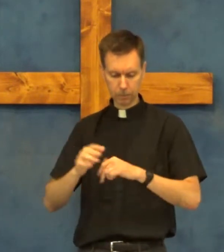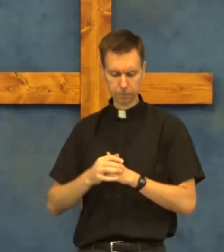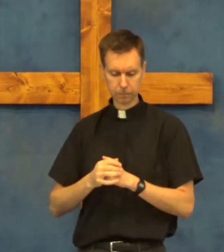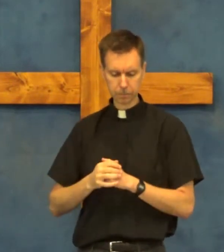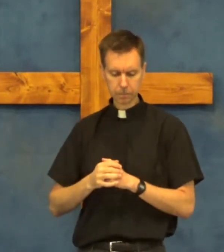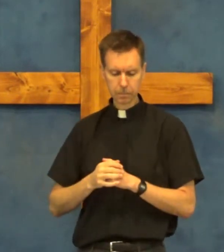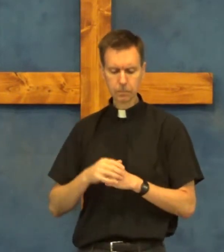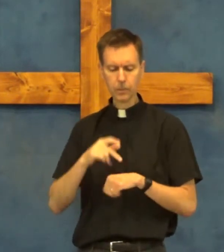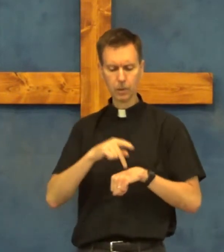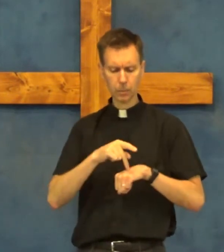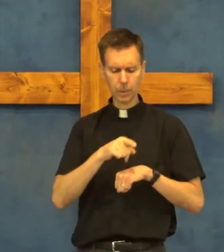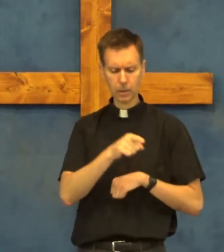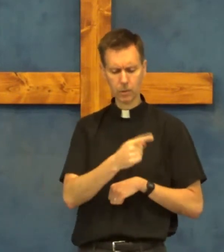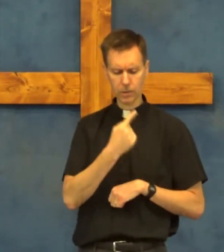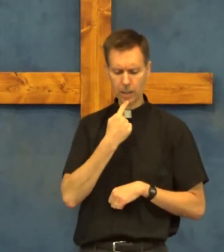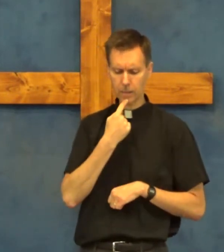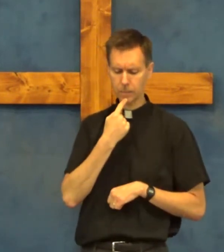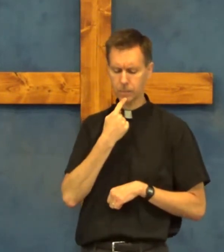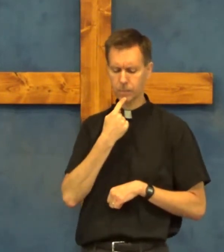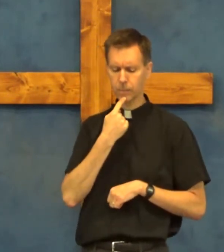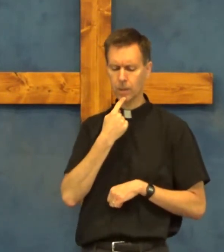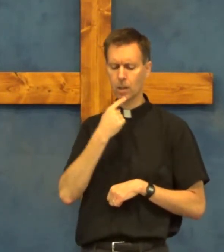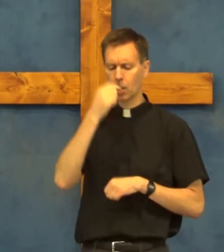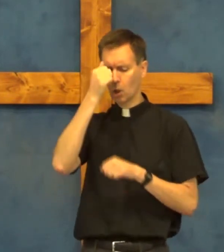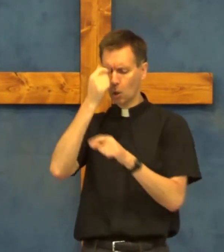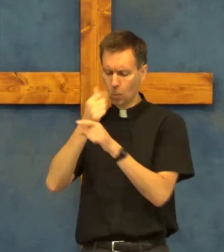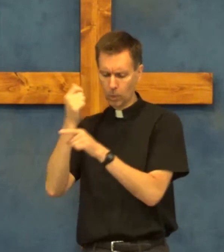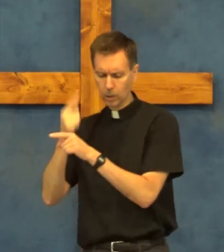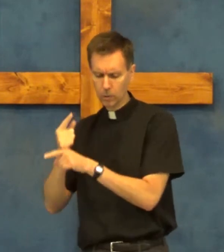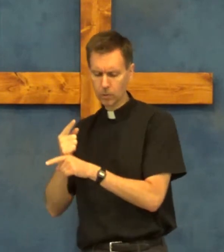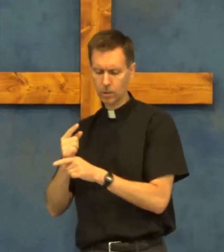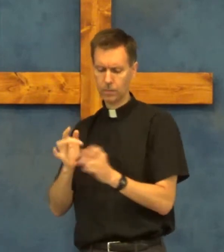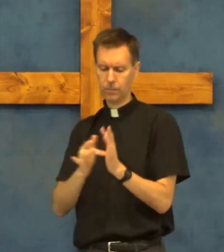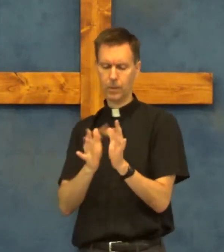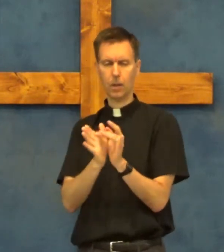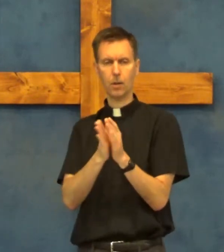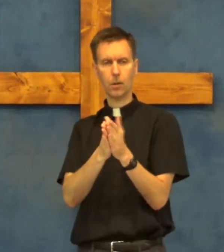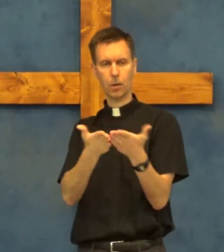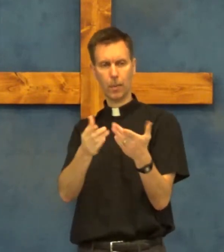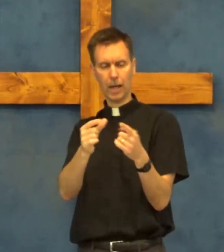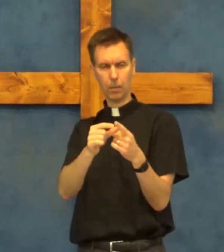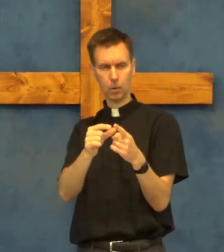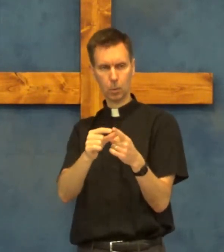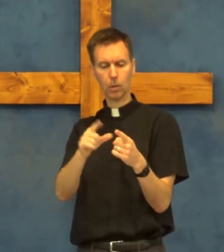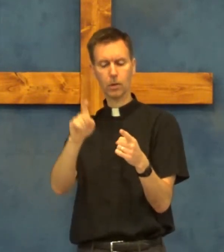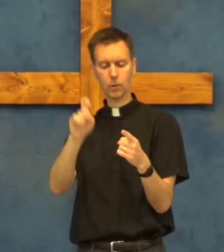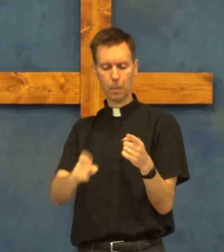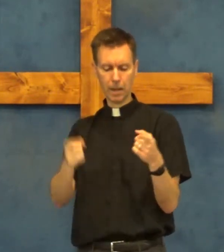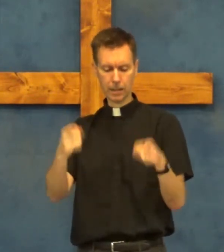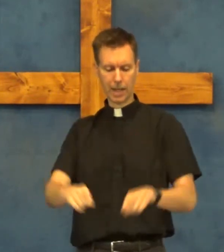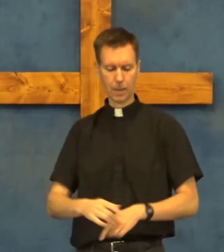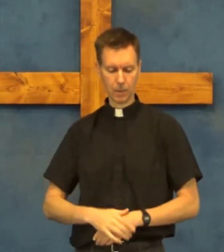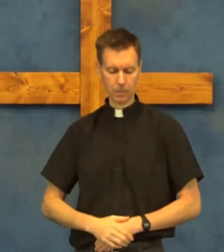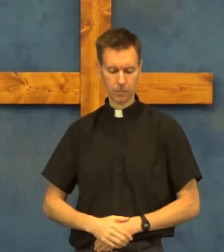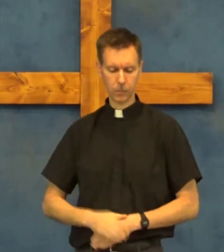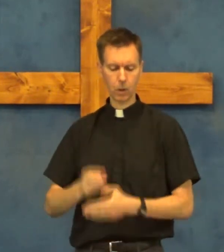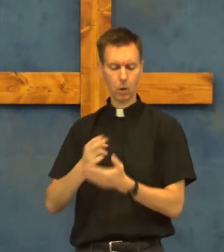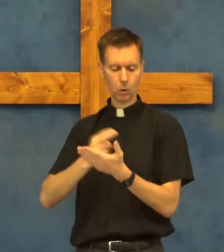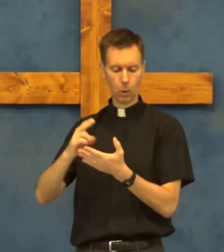peter said brothers the bible words must happen the